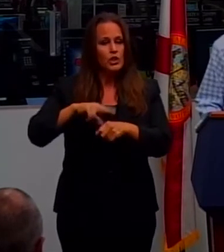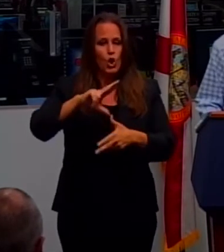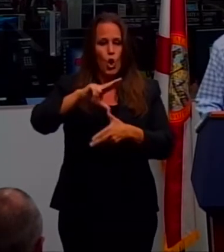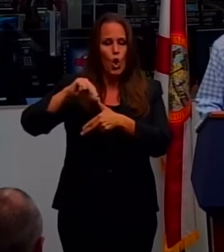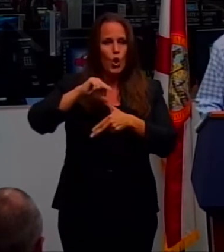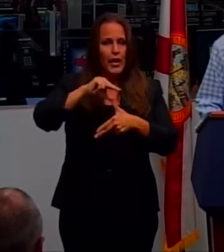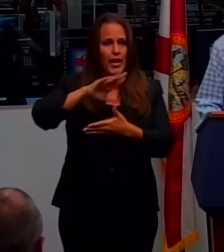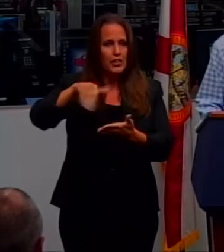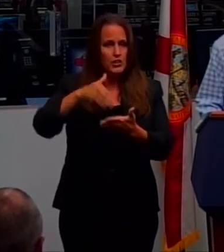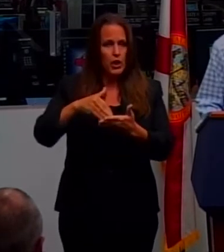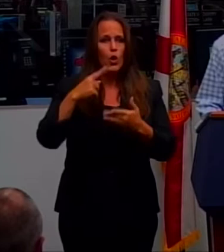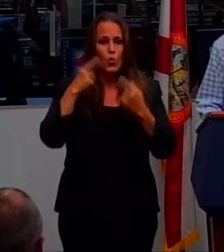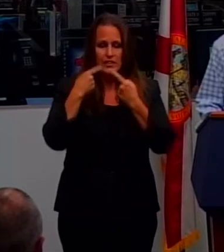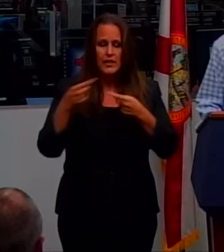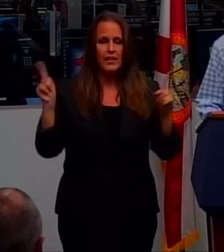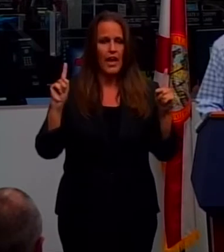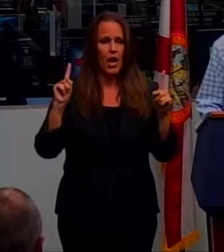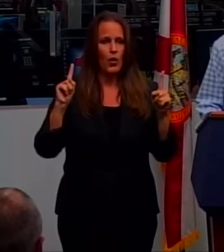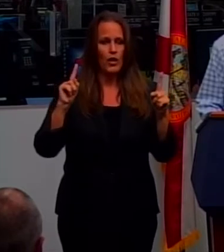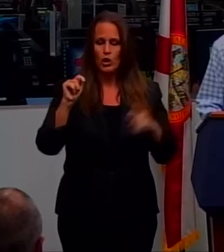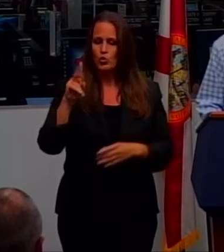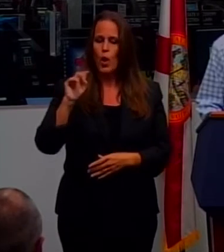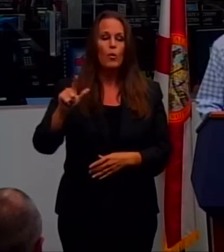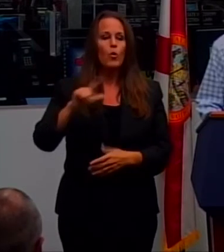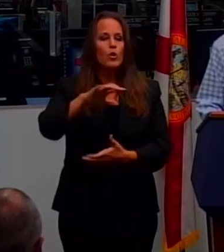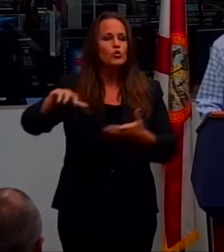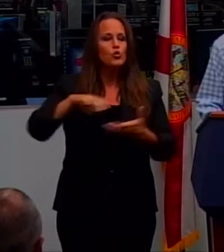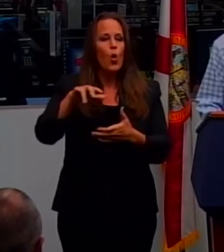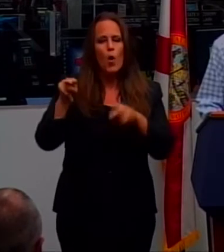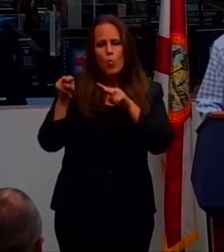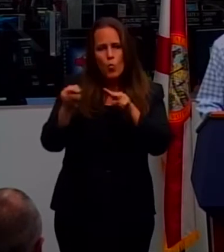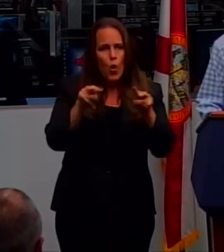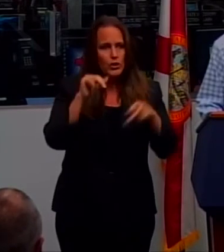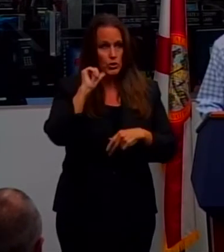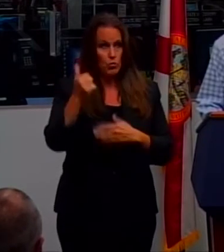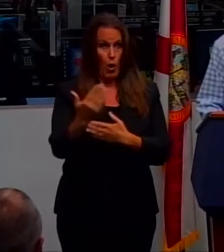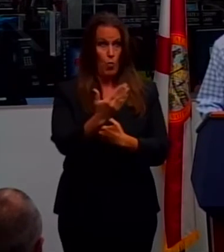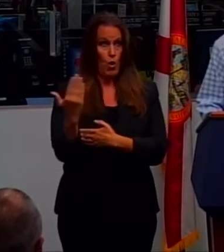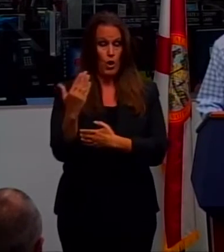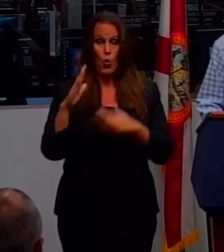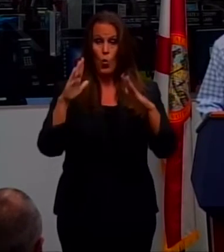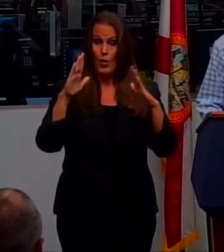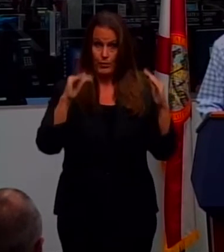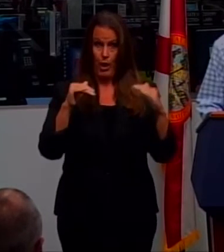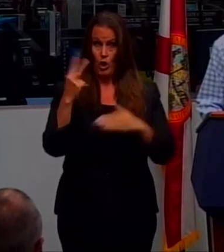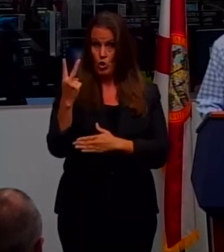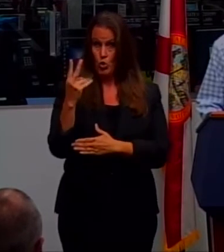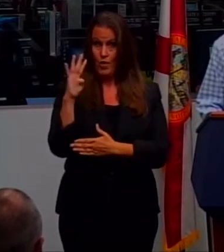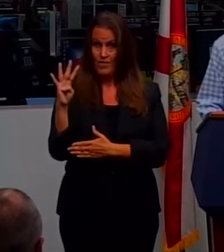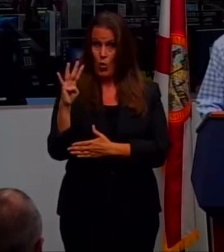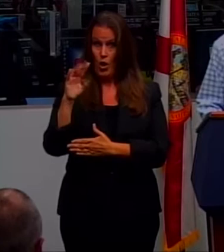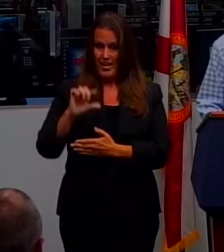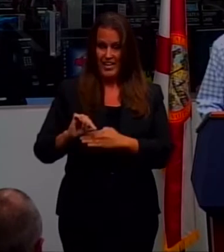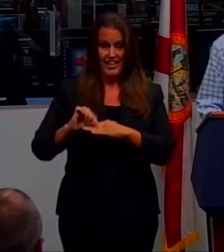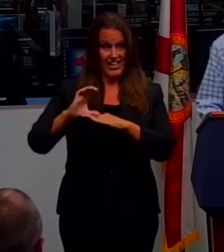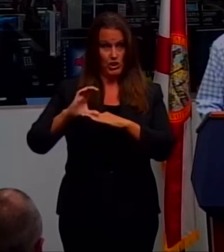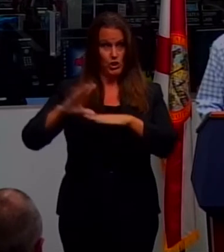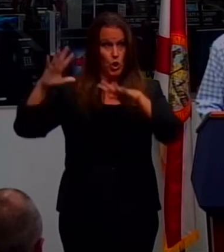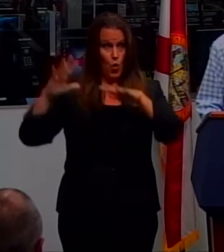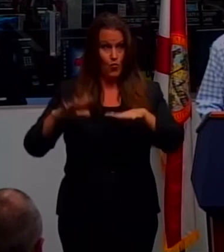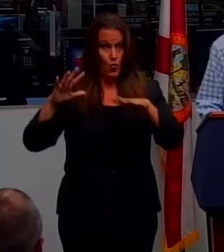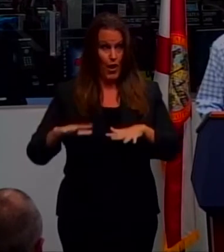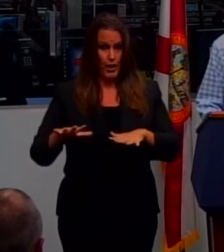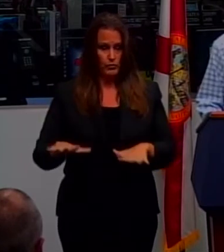Tropical Storm and Hurricane Watches tomorrow morning. We're expecting two to four inches of rain, and some areas might see five inches of rain.